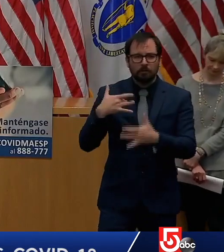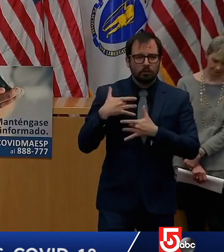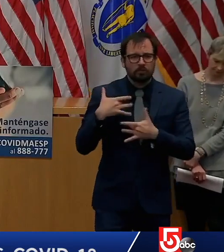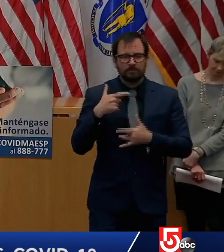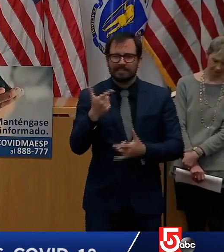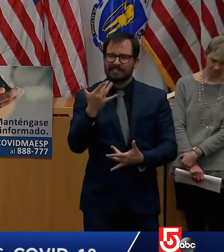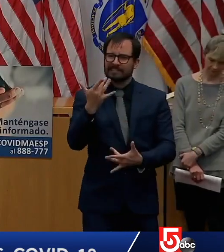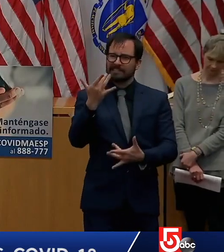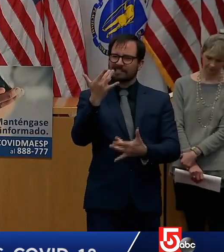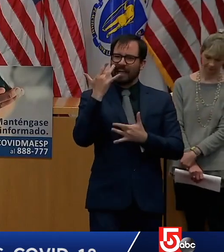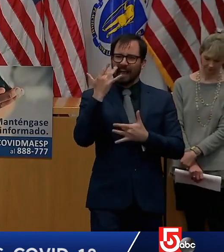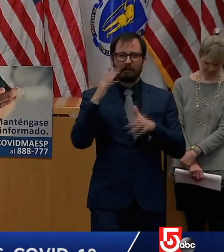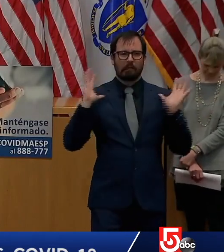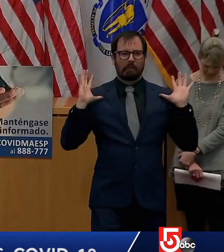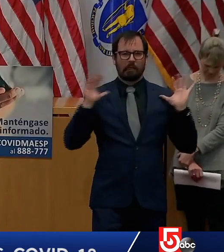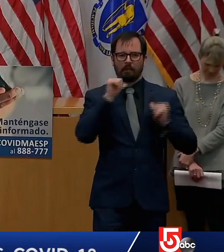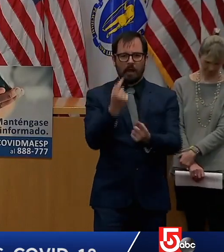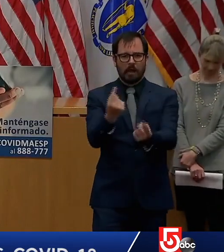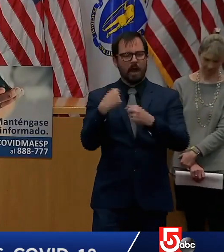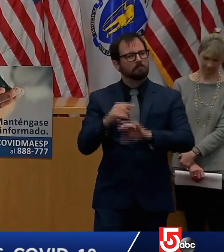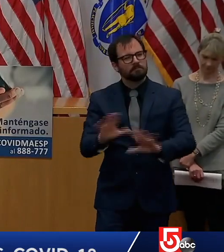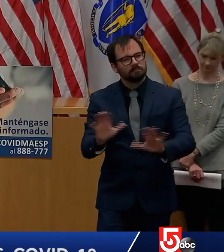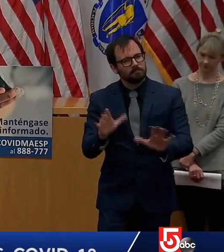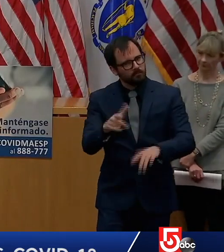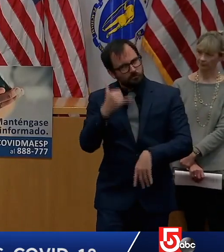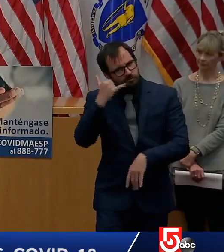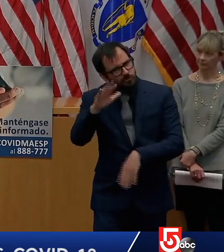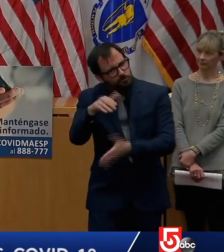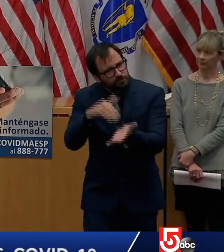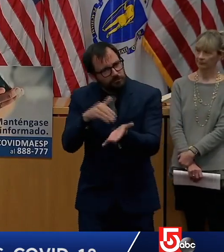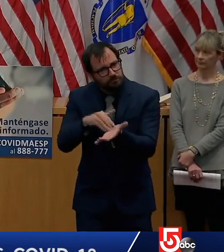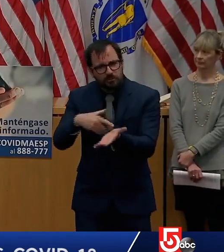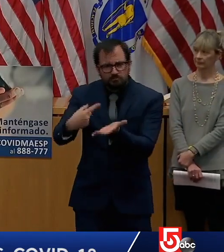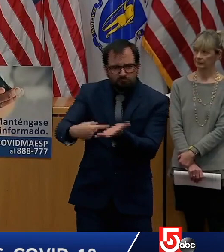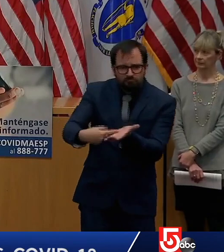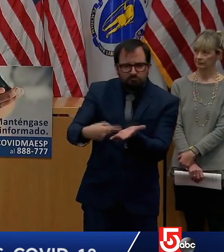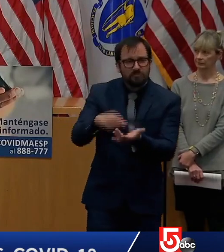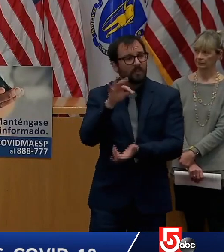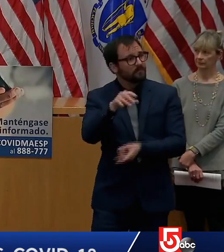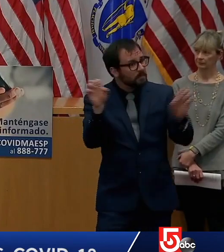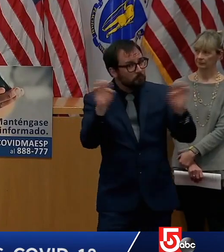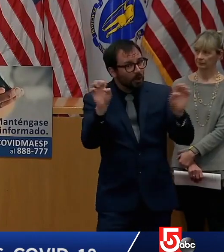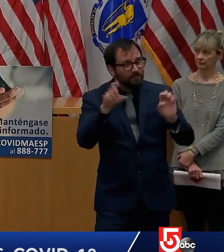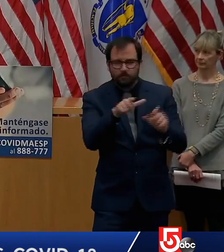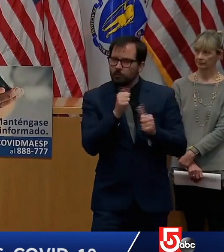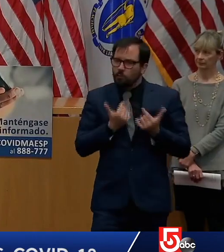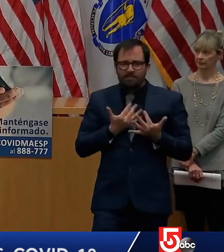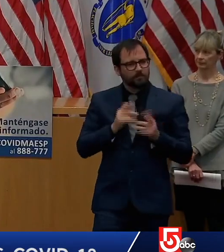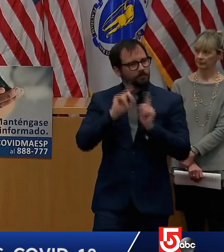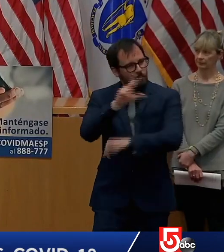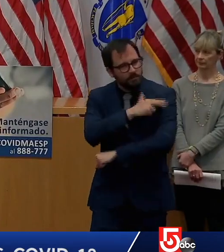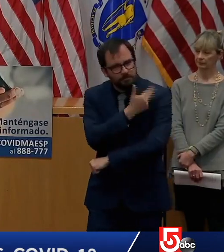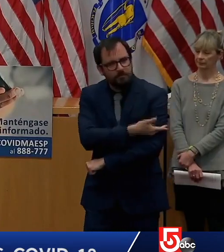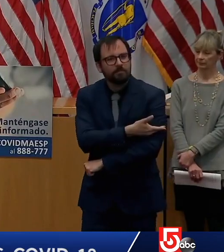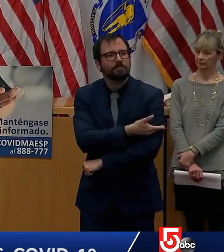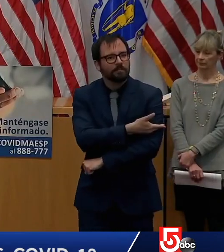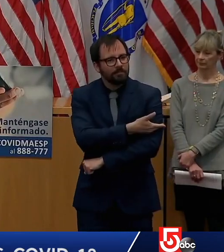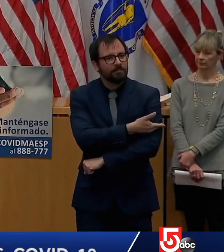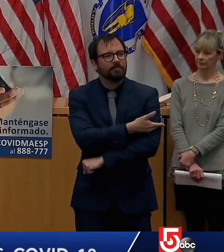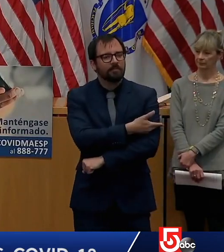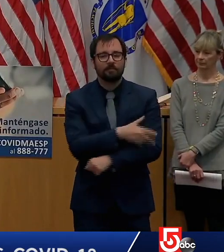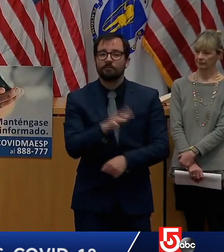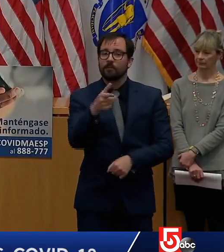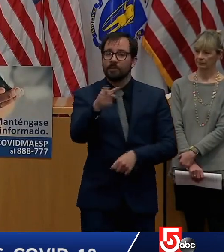care and go to the hospital if they have an emergency we worked hard to set up a telehealth program for people so that they could more